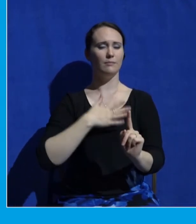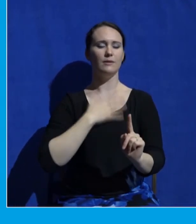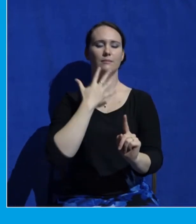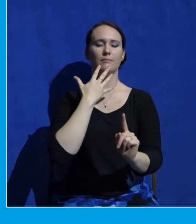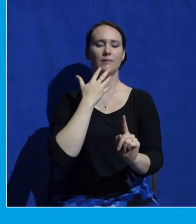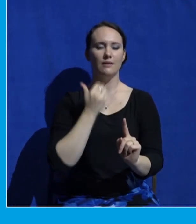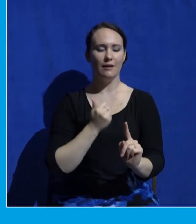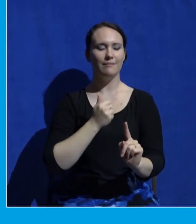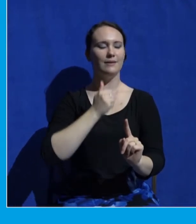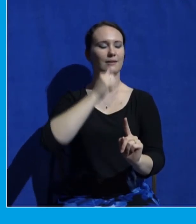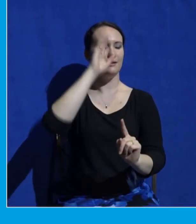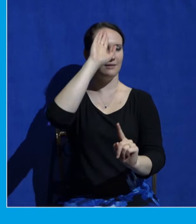Be quiet, Peter.